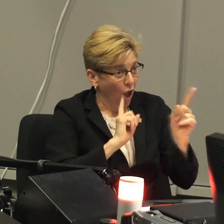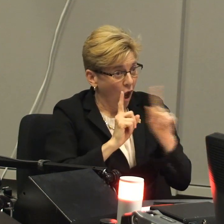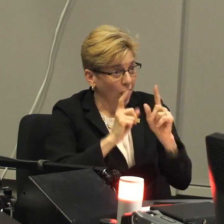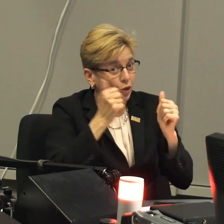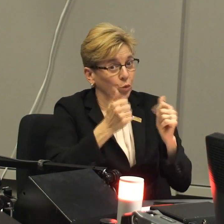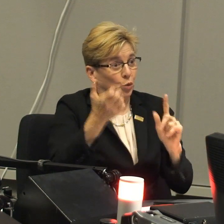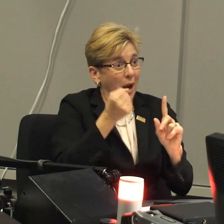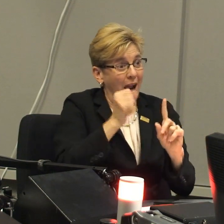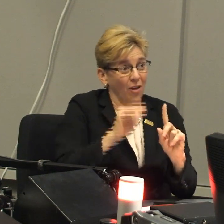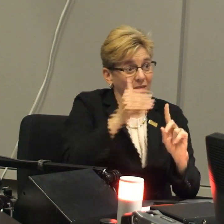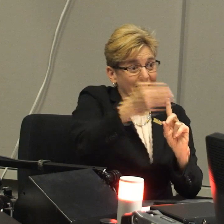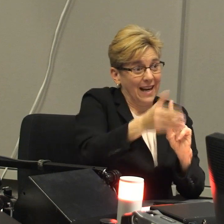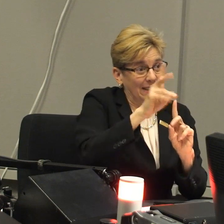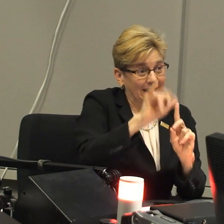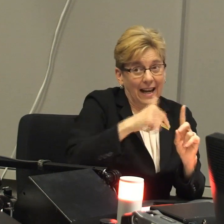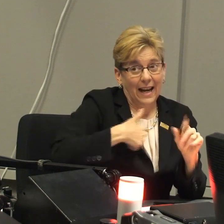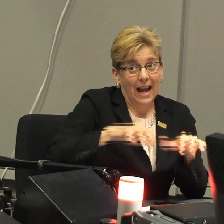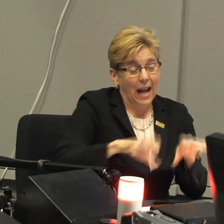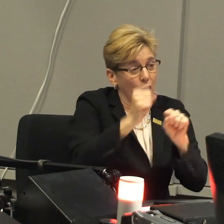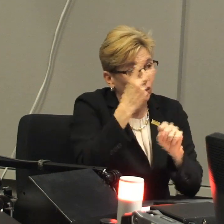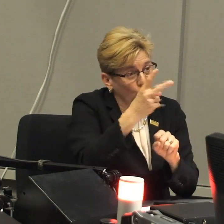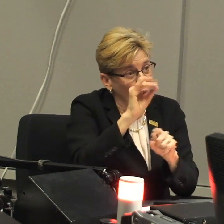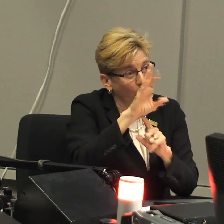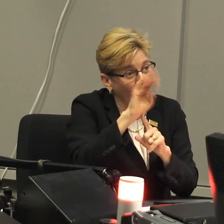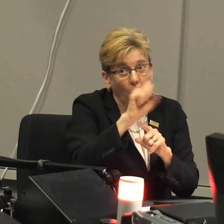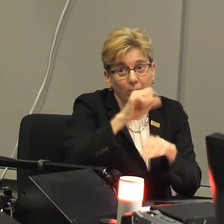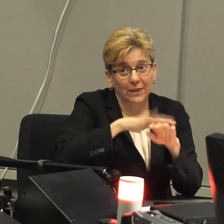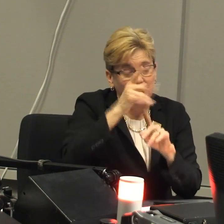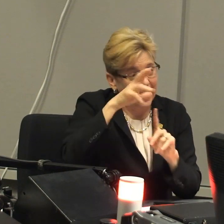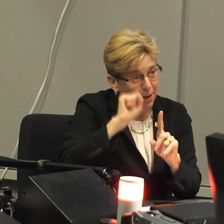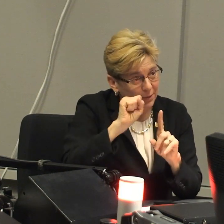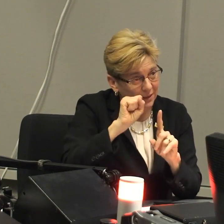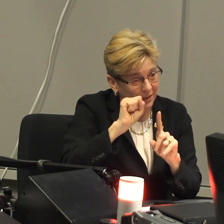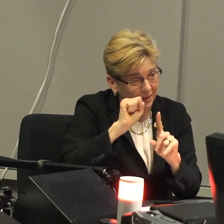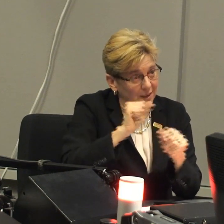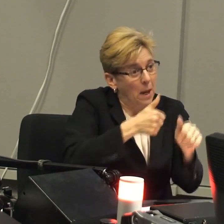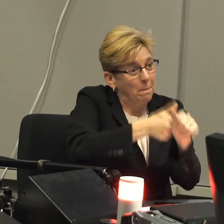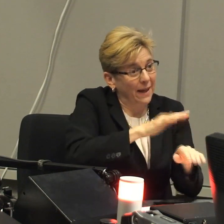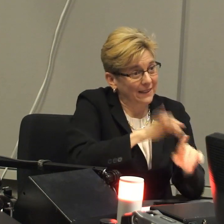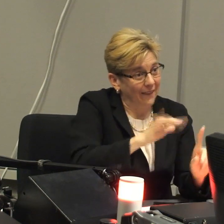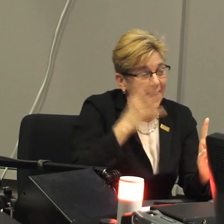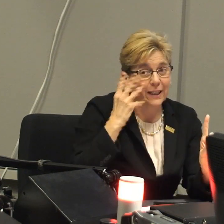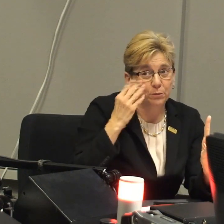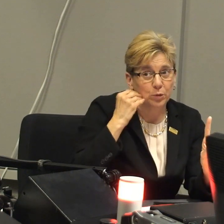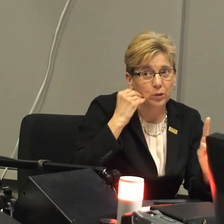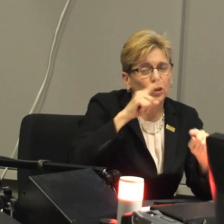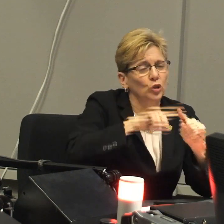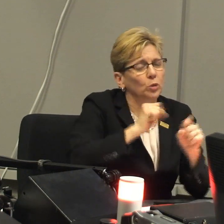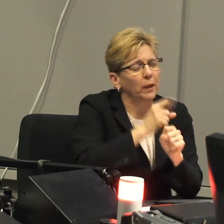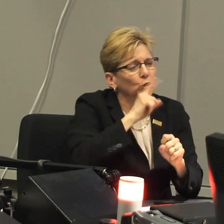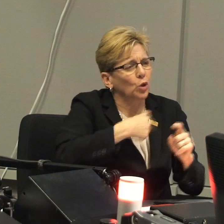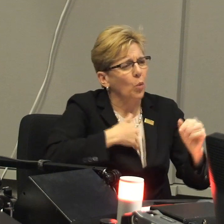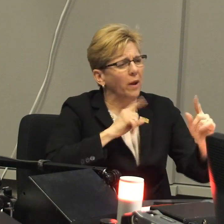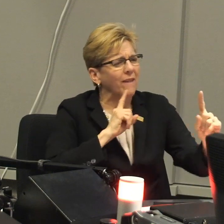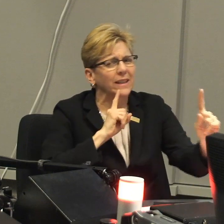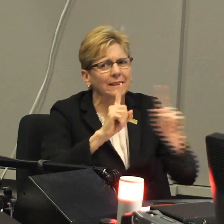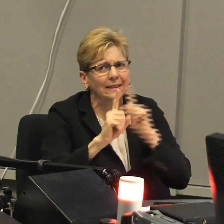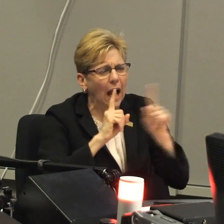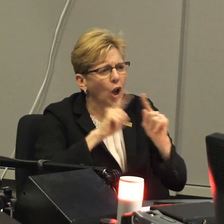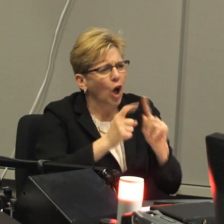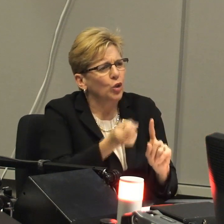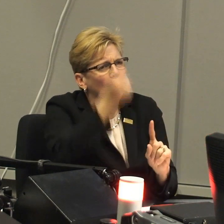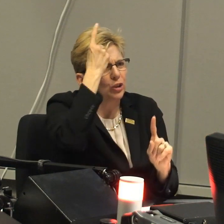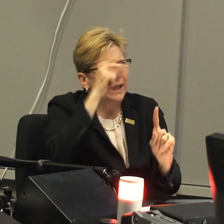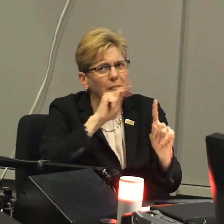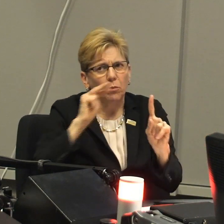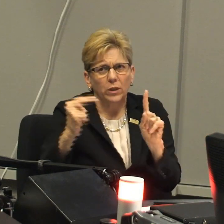each other and to start dialogues, which, by the way, we held the next day. We held two forums on campus the next day based on the experience of the